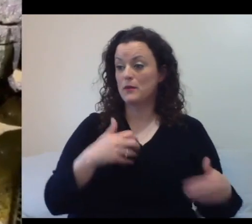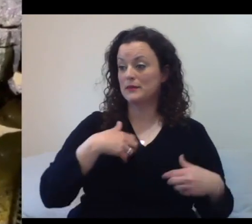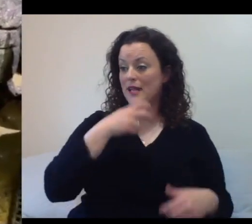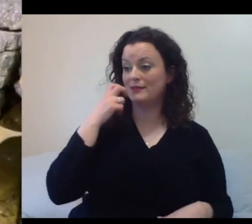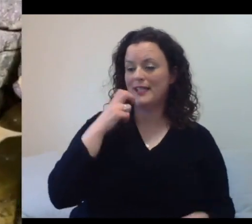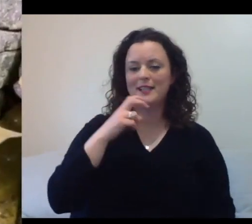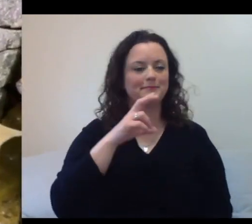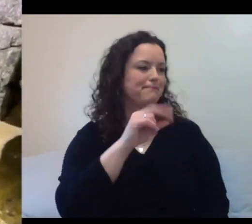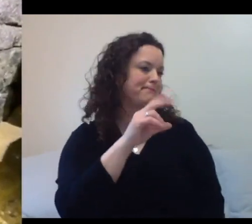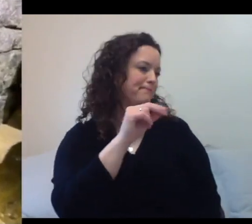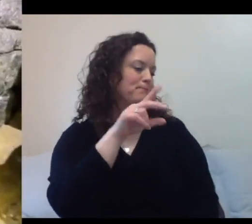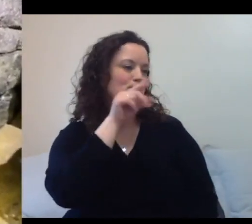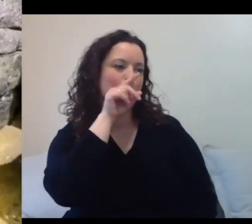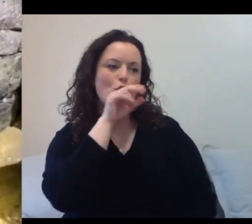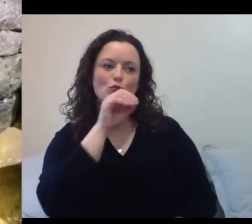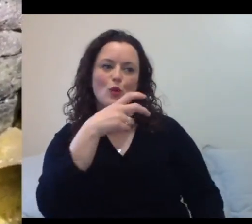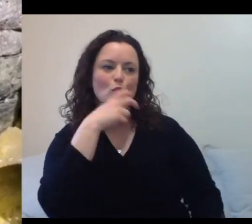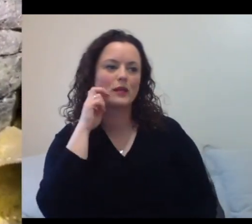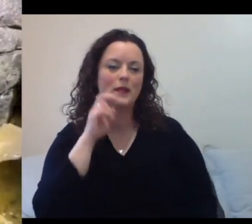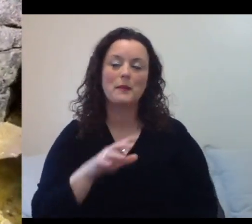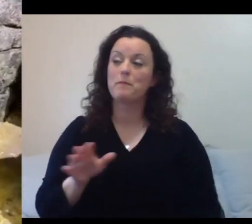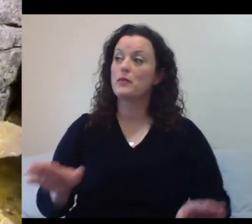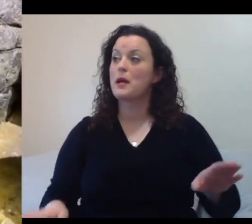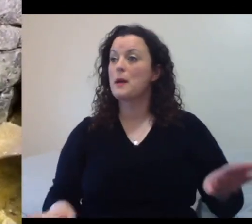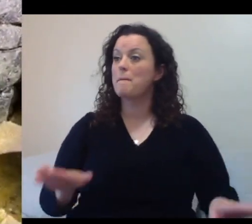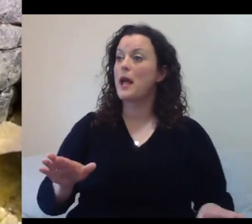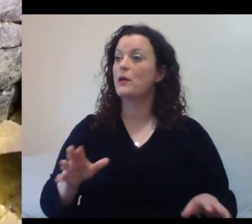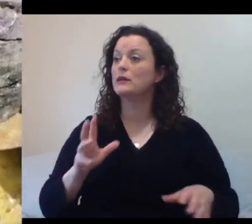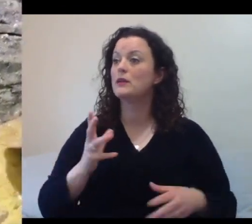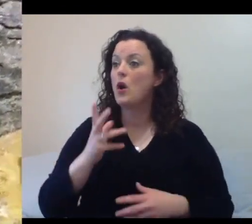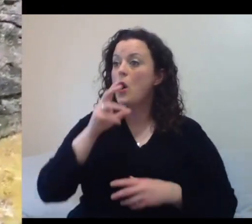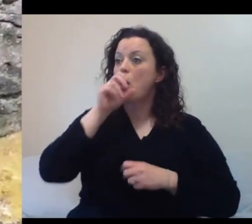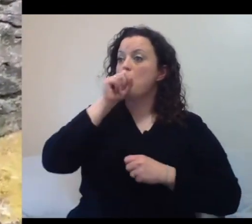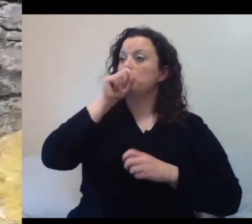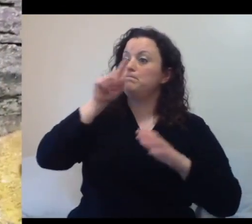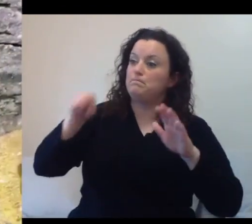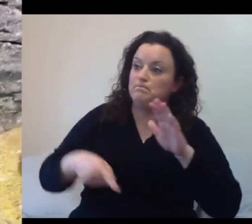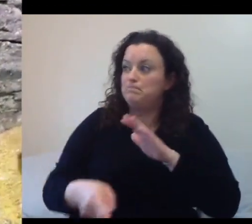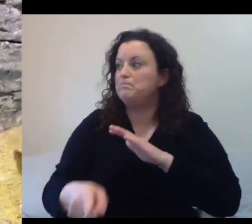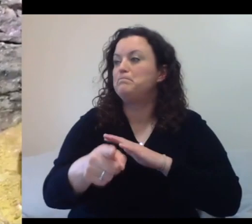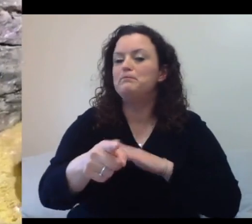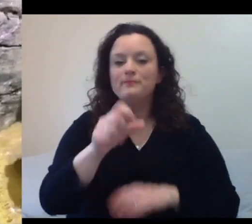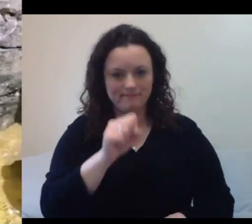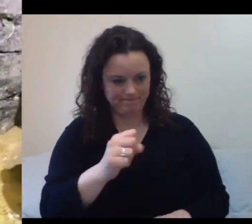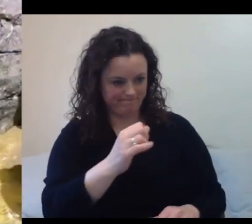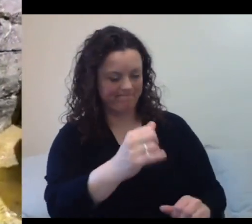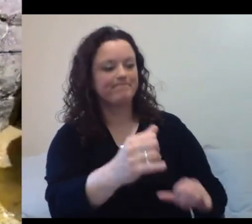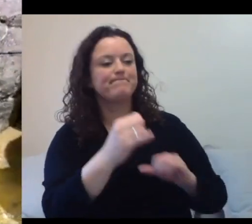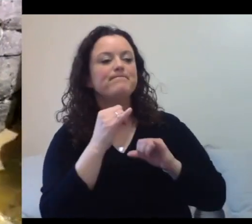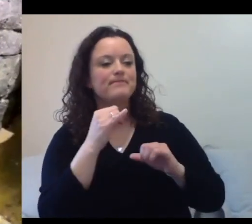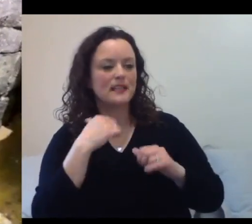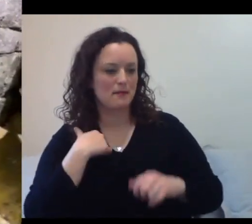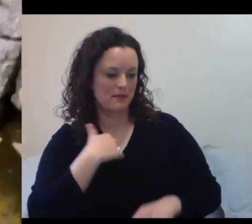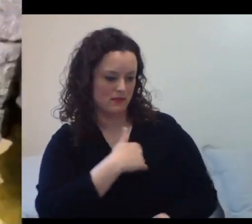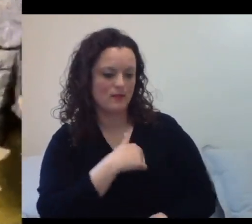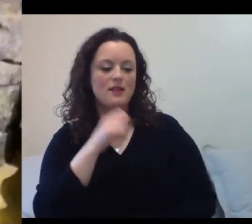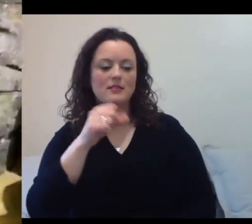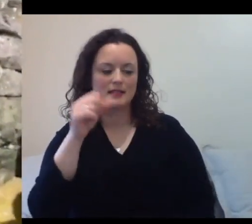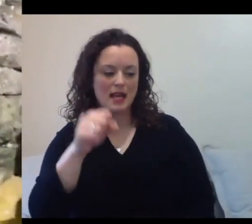Do penguins hold their breath underwater? They do hold their breath just like we do. Yeah, so, again, penguins are holding their breath on average about